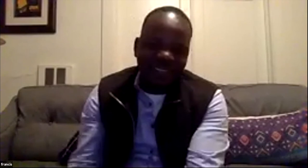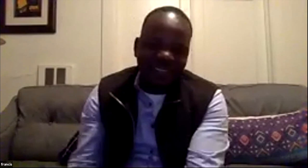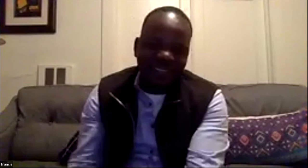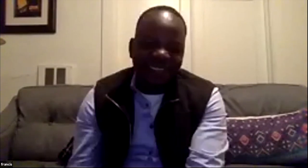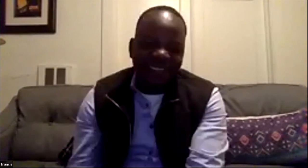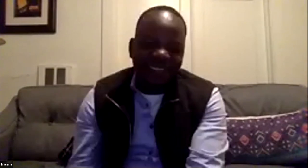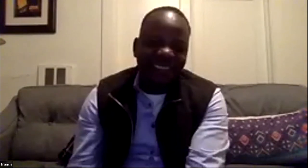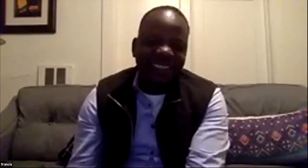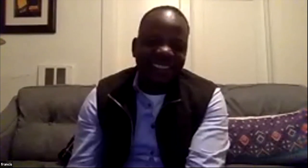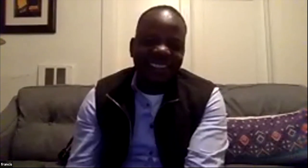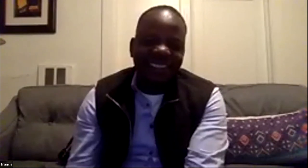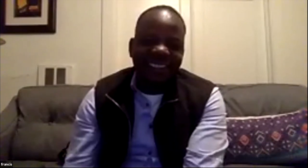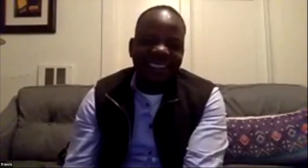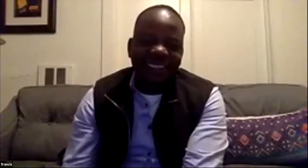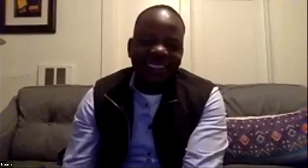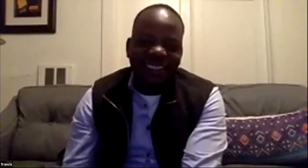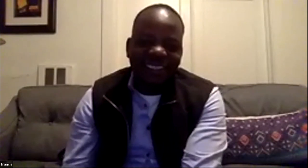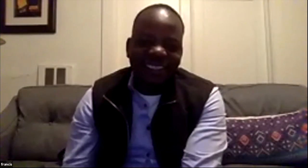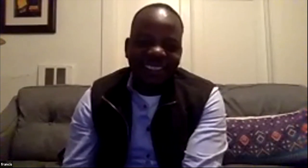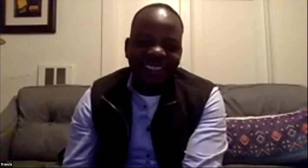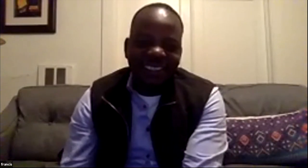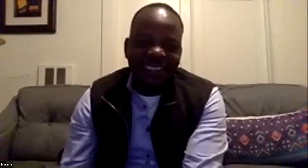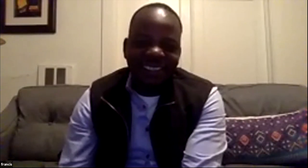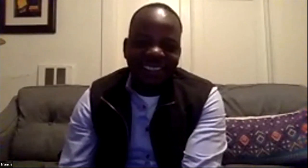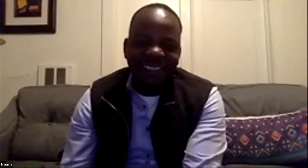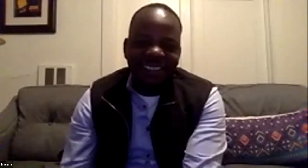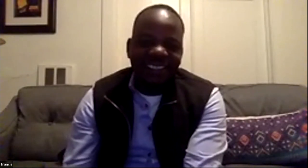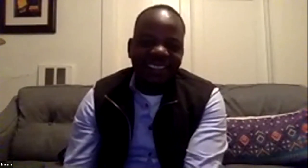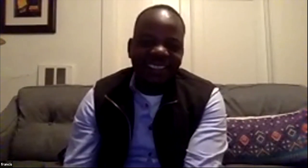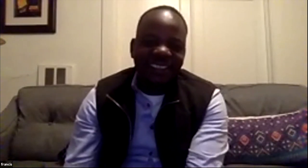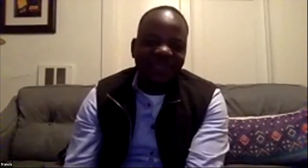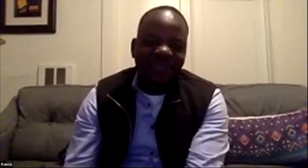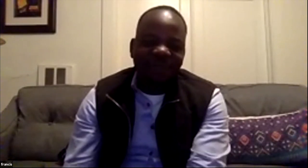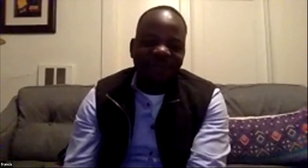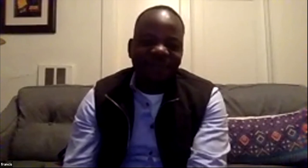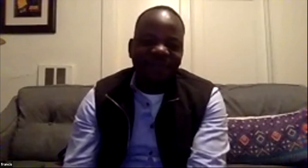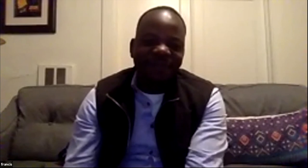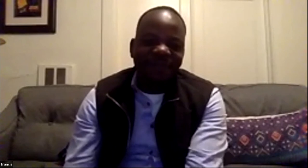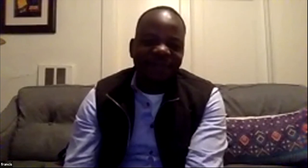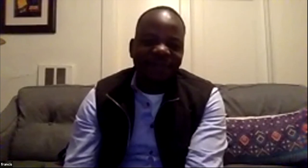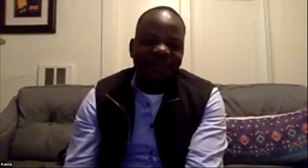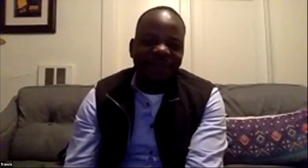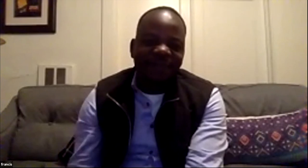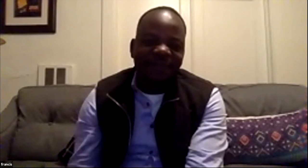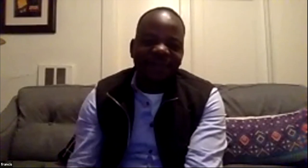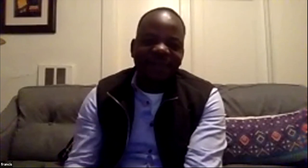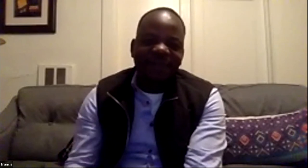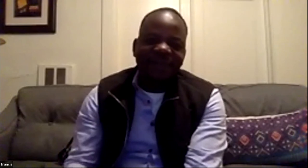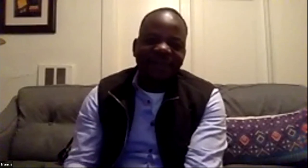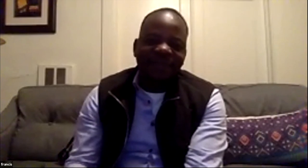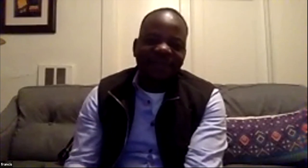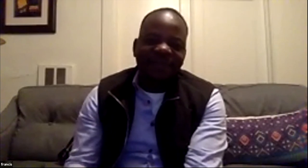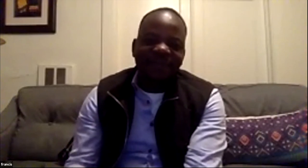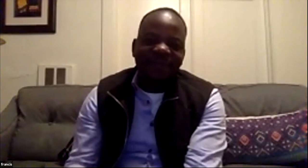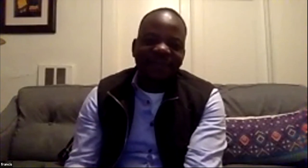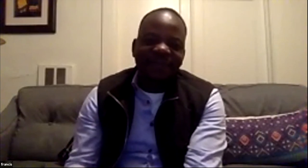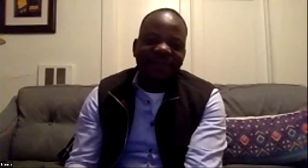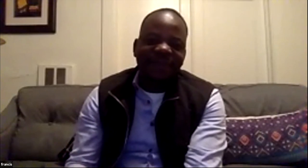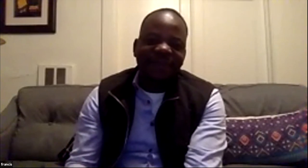more more information from your wisdom of of experience thank you i have one question have you ever talked to an